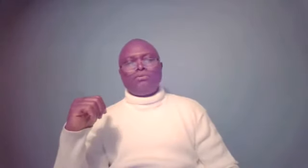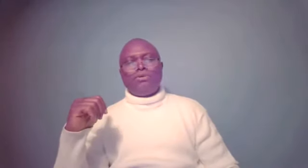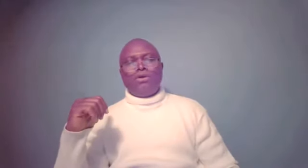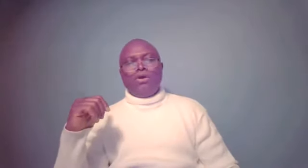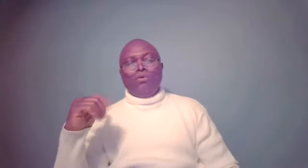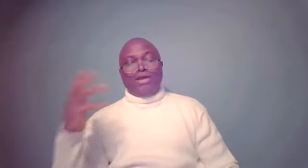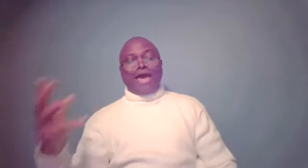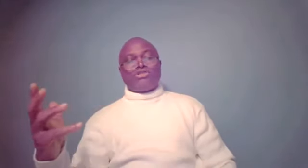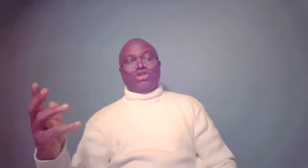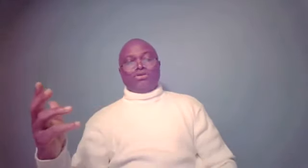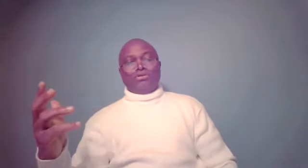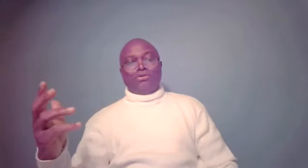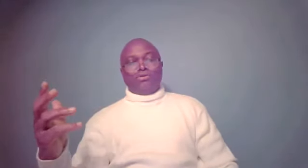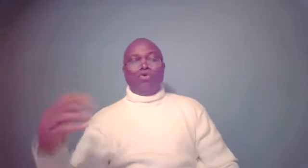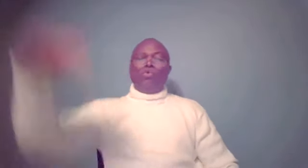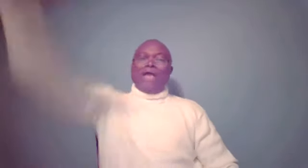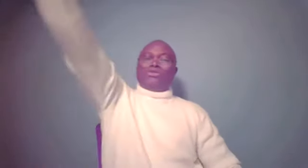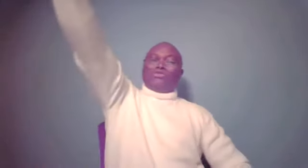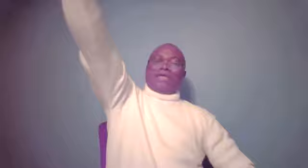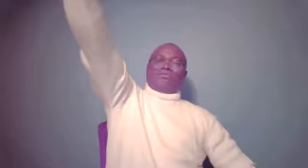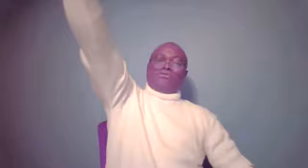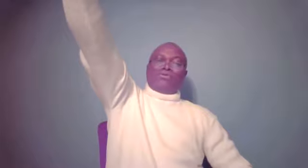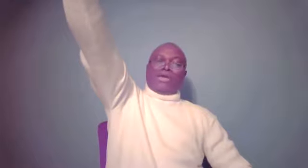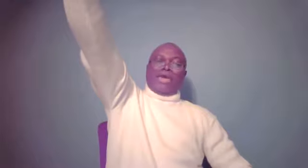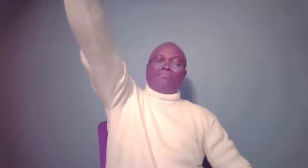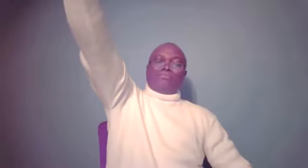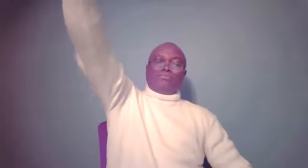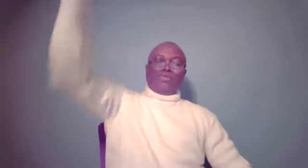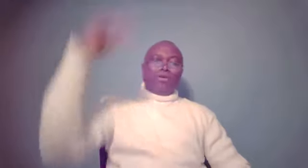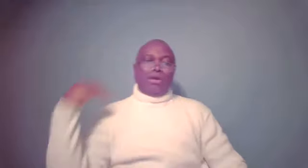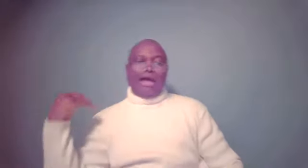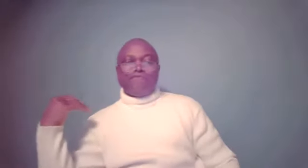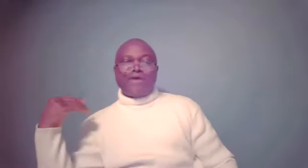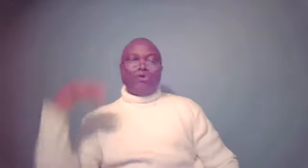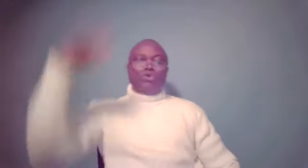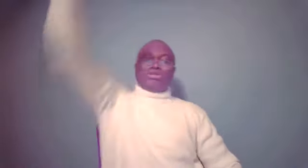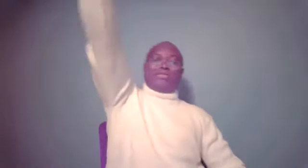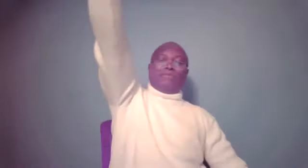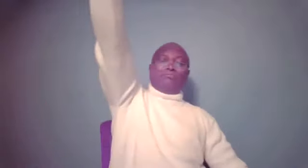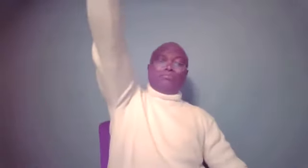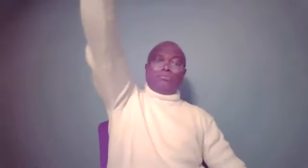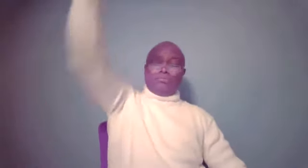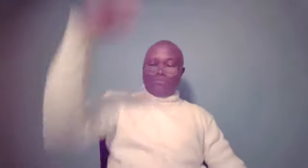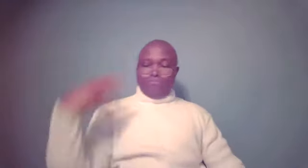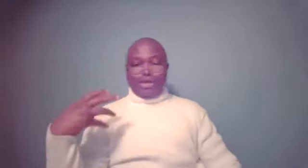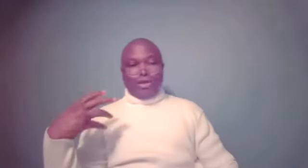with Isaac, who went to hunt again, and the father who sent him, being